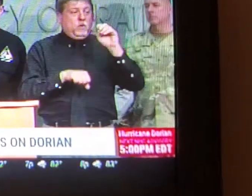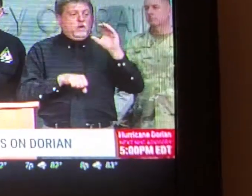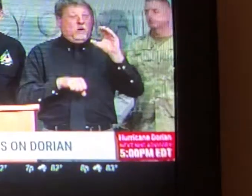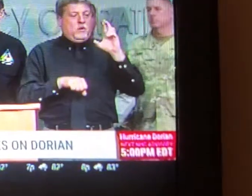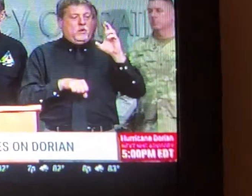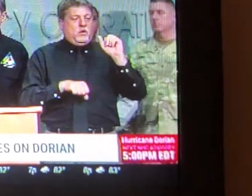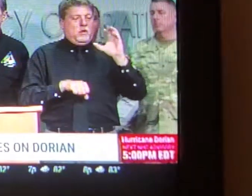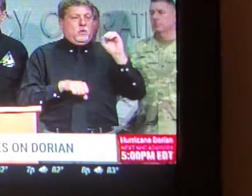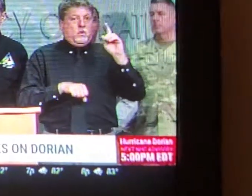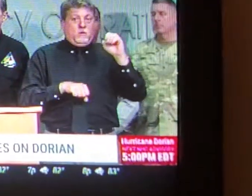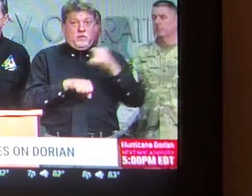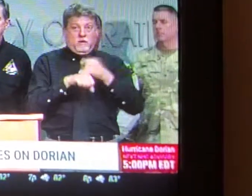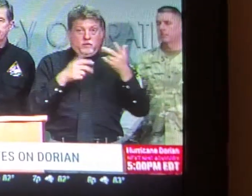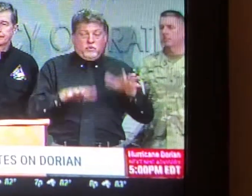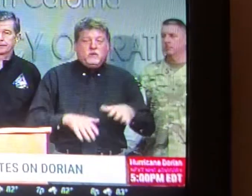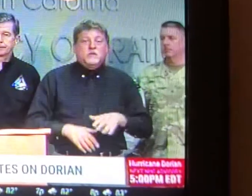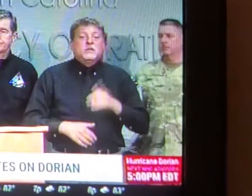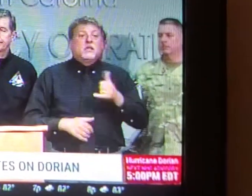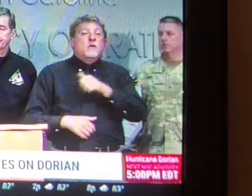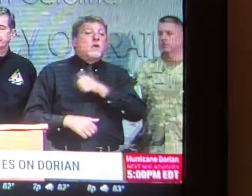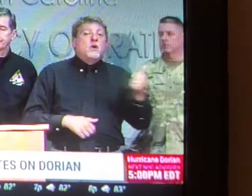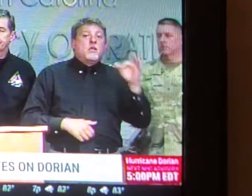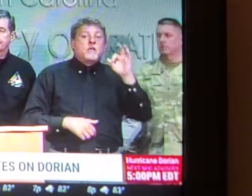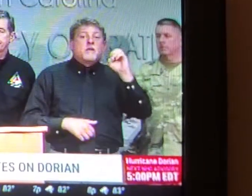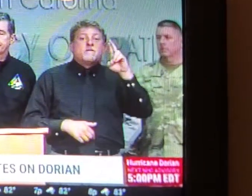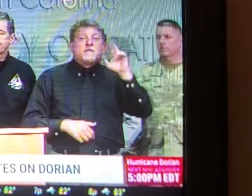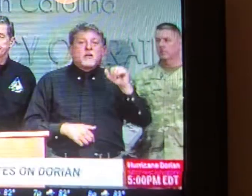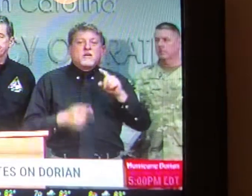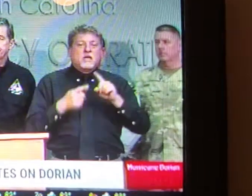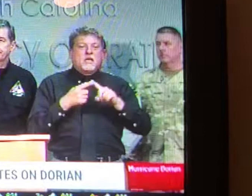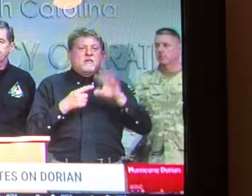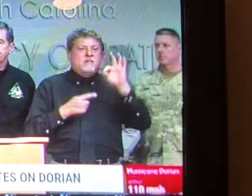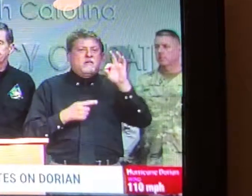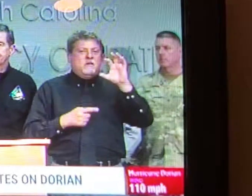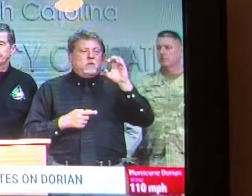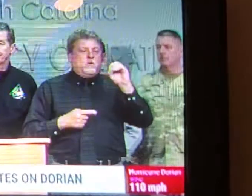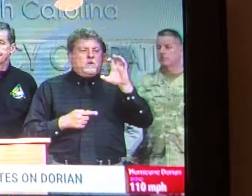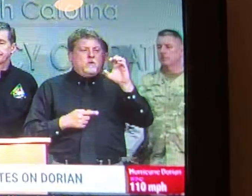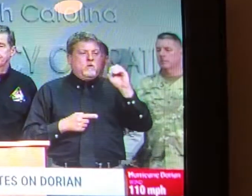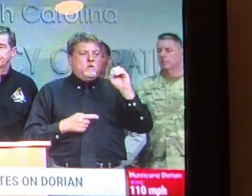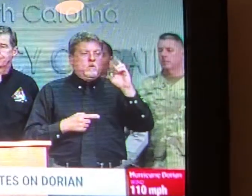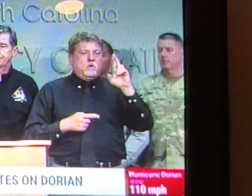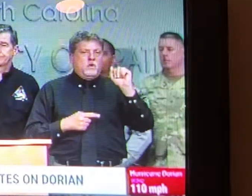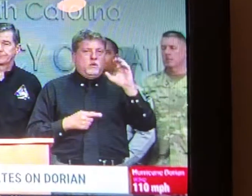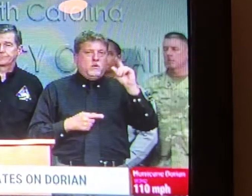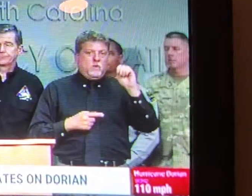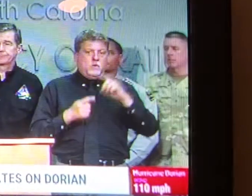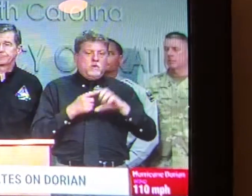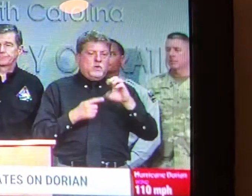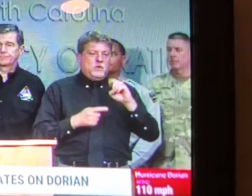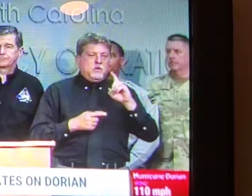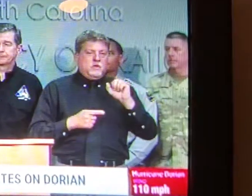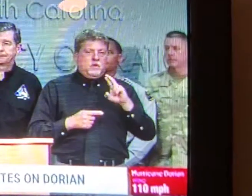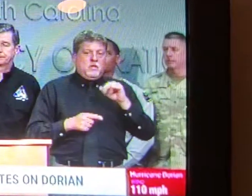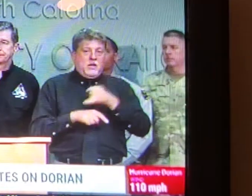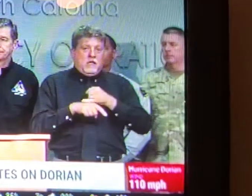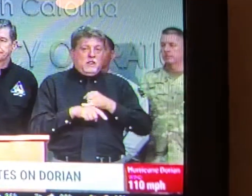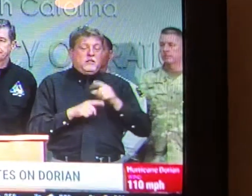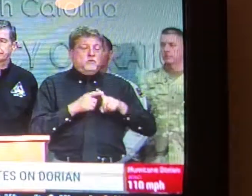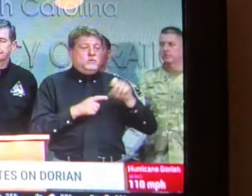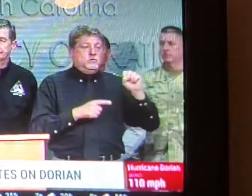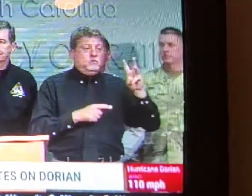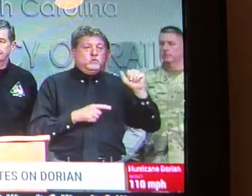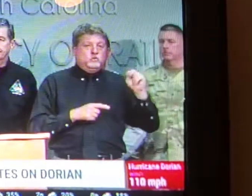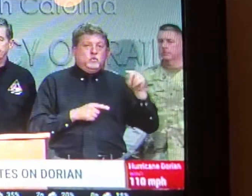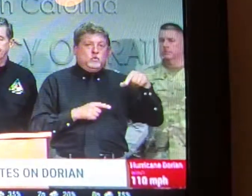you, God, parted the water. Moses said, come to God and pray. He will protect you